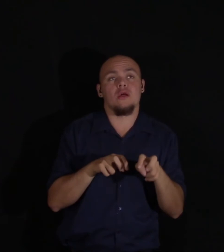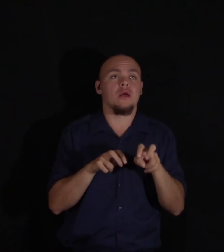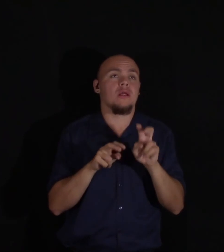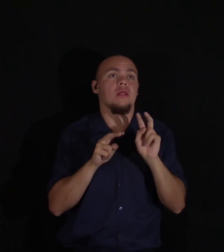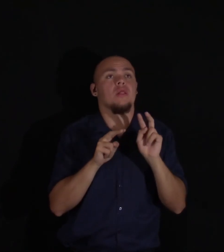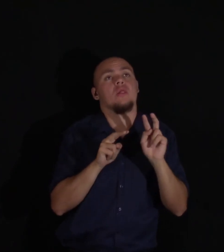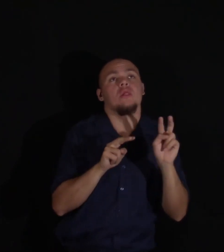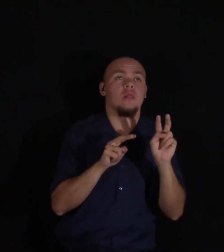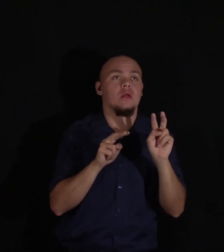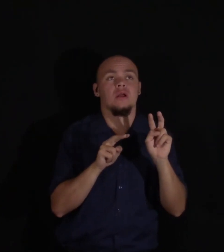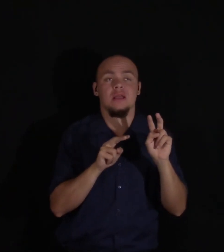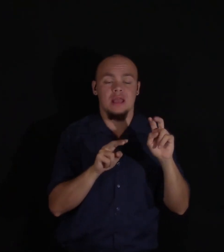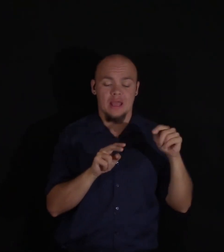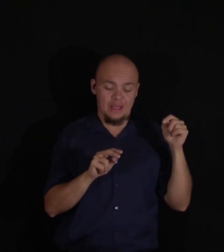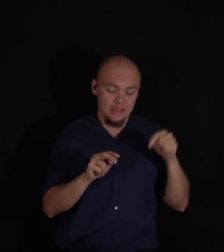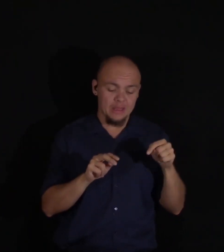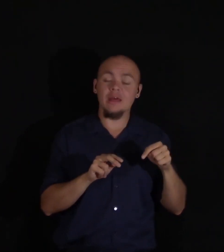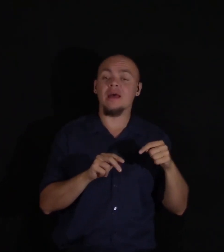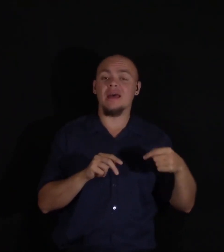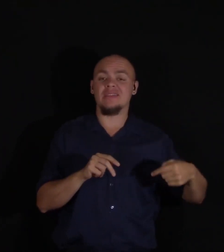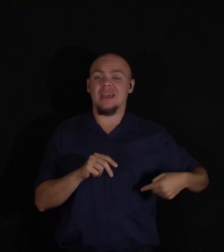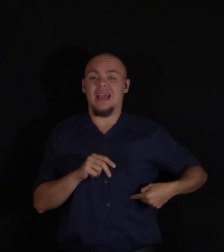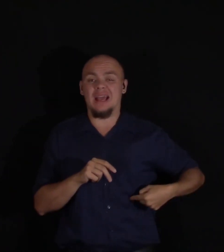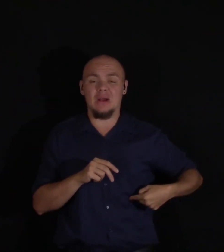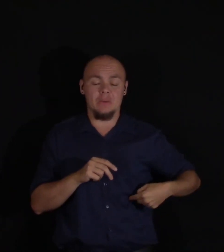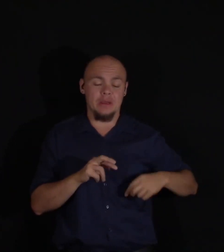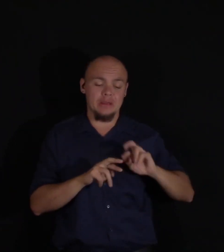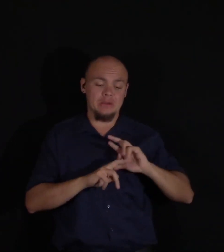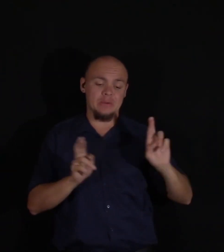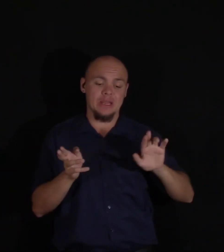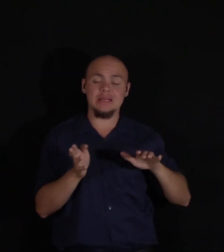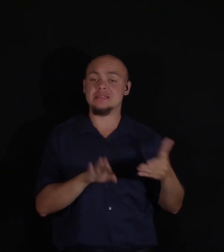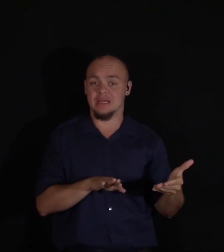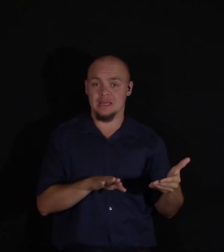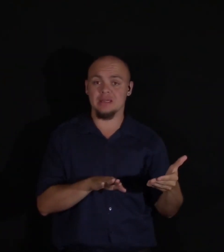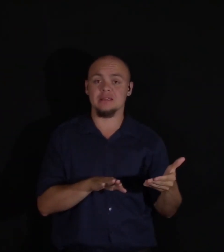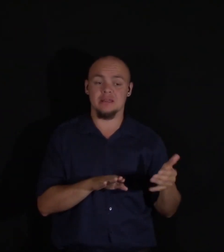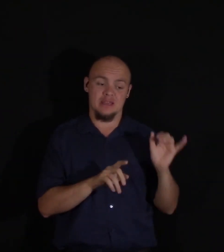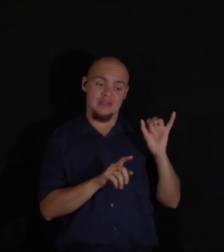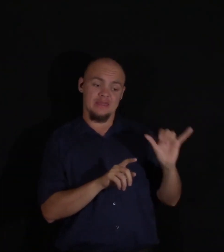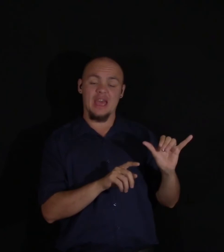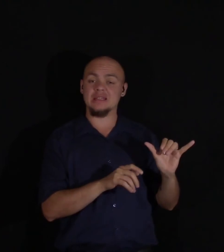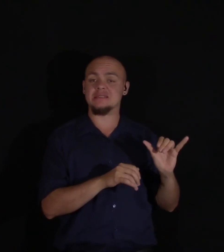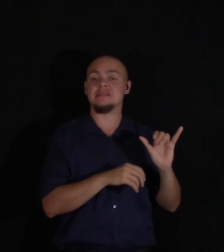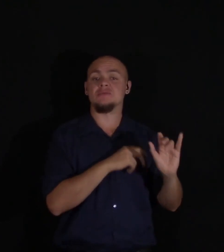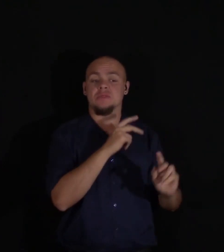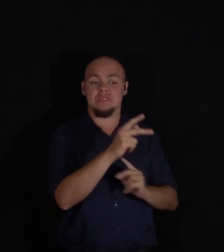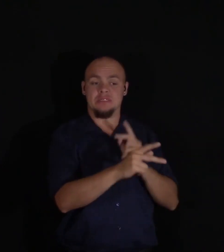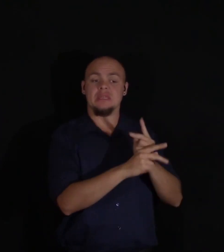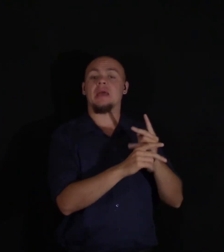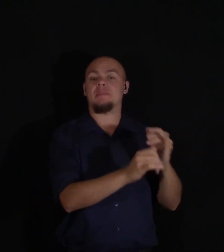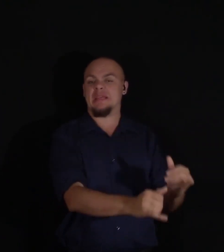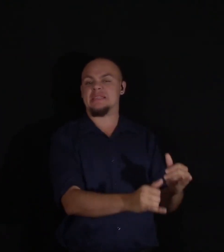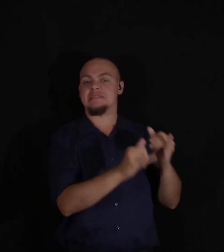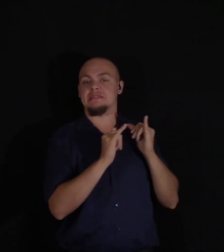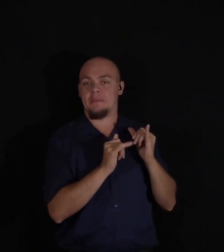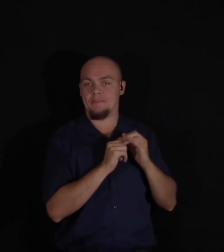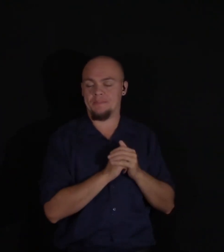arrow which had pierced it, and to die, was but a type of me. Sometimes I could